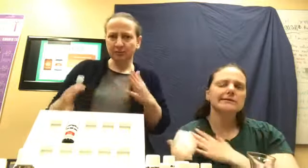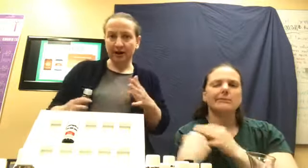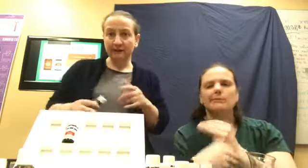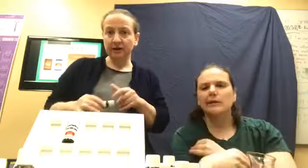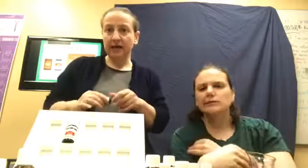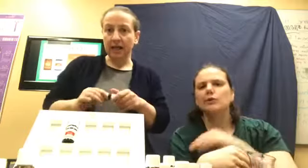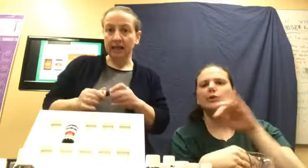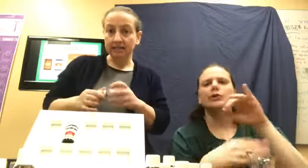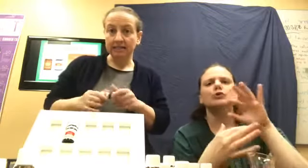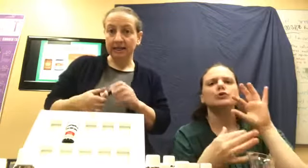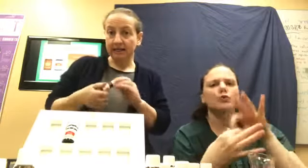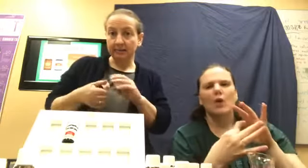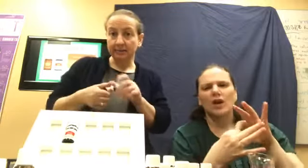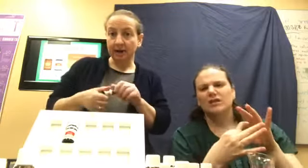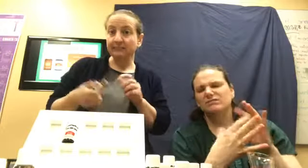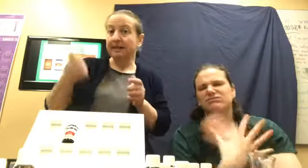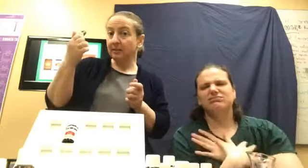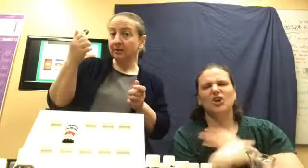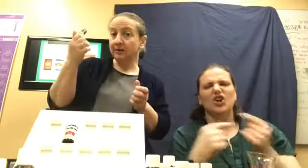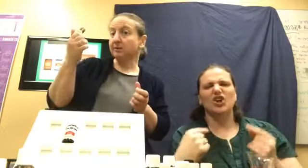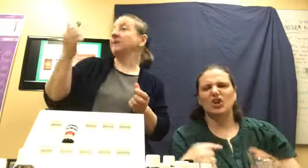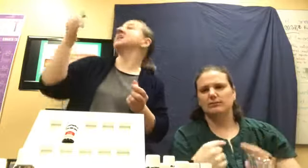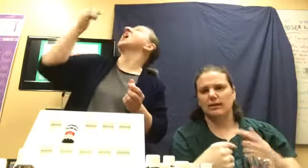wherever. And I'll just take a couple of drops and I'll put it under my tongue.